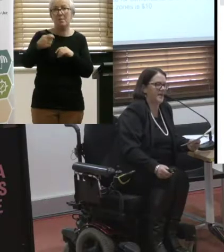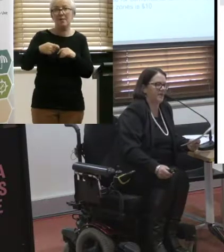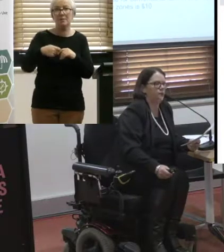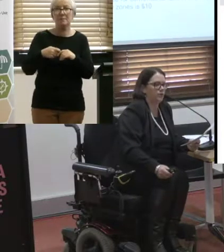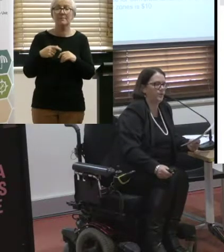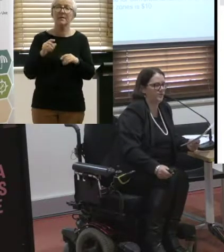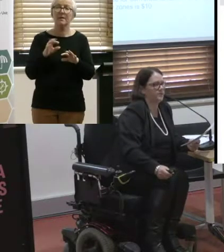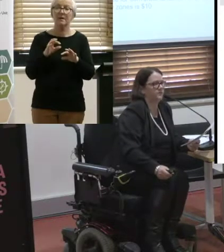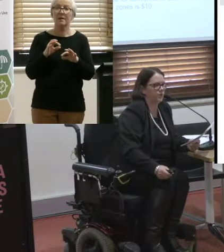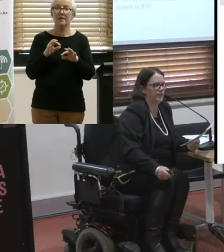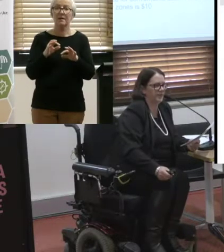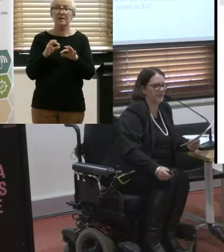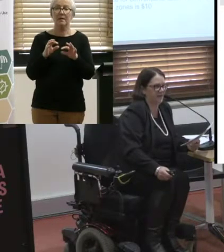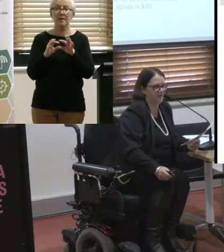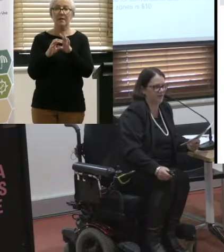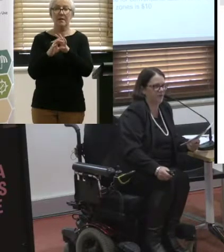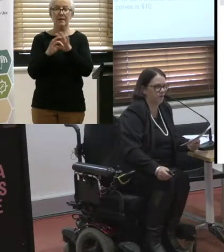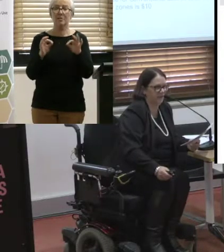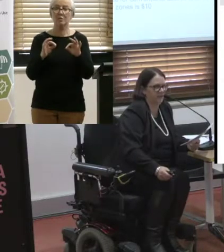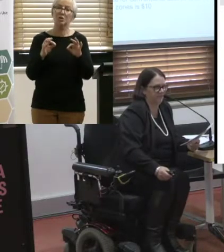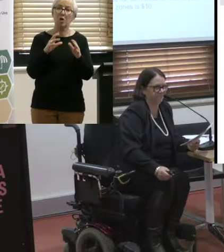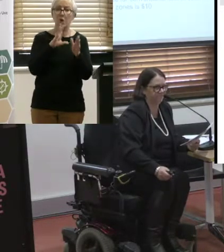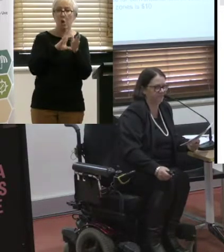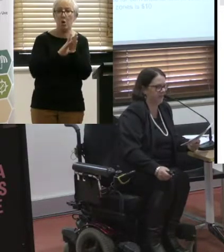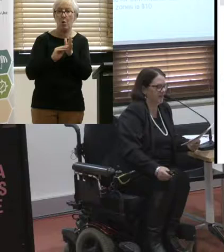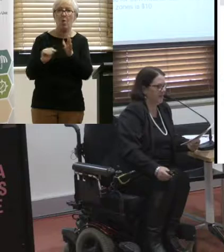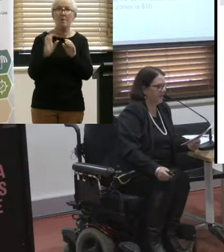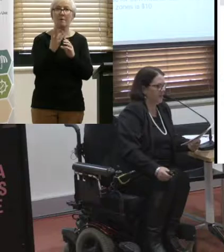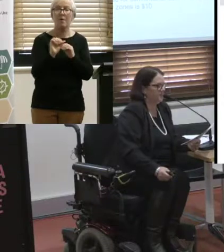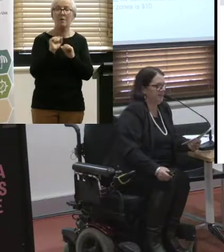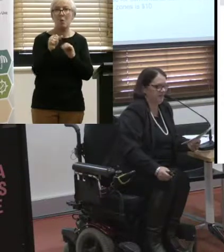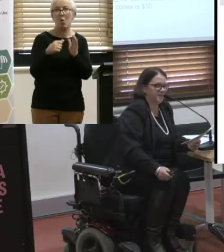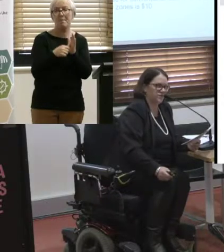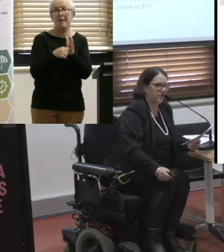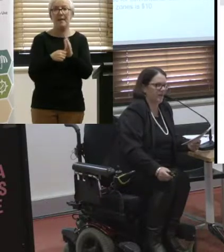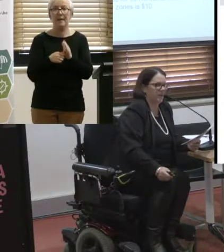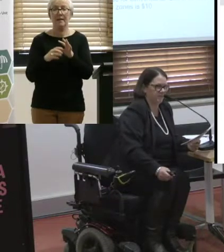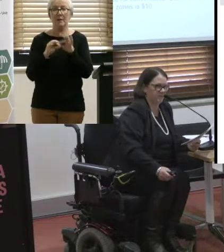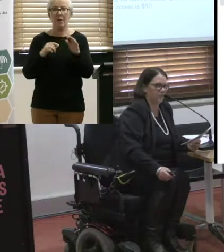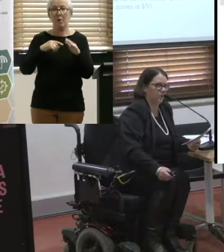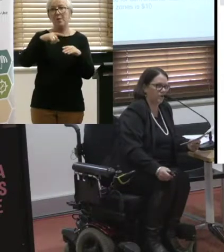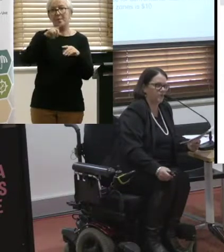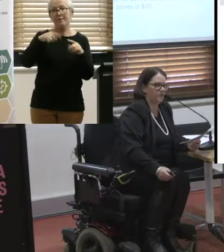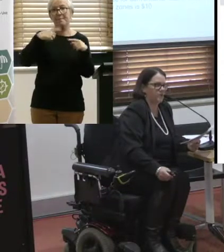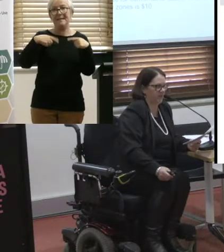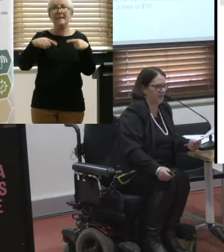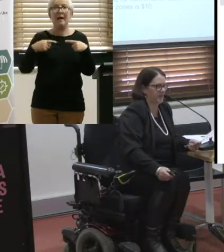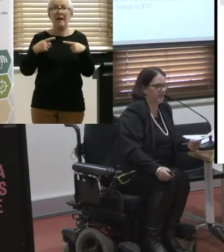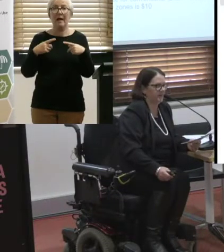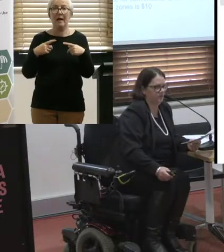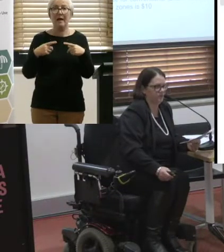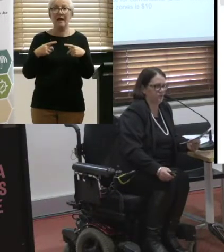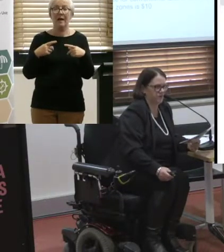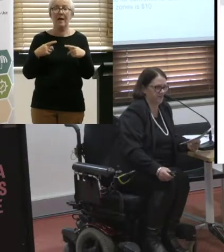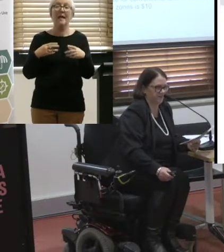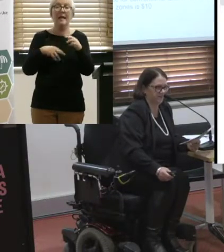that comes out of your part of your MPTP that you pay. The meter does not run while the chair is